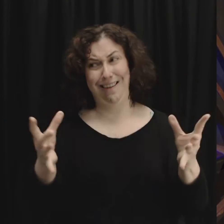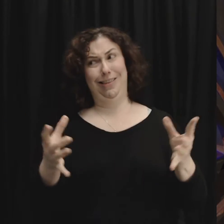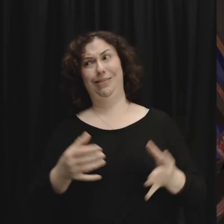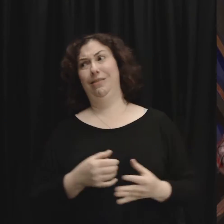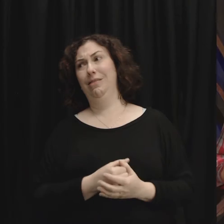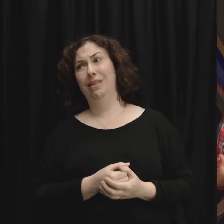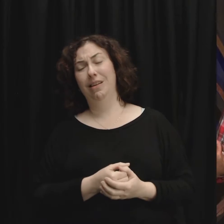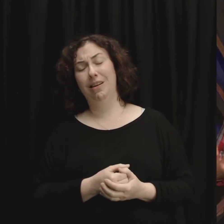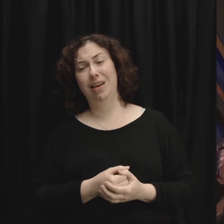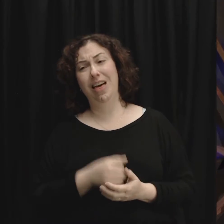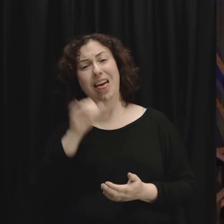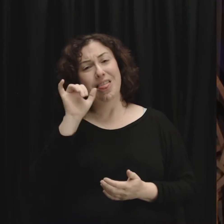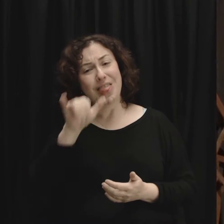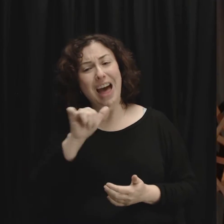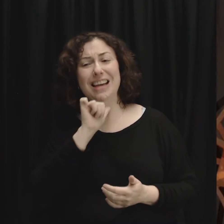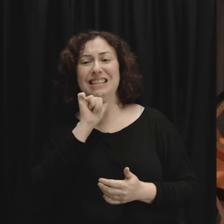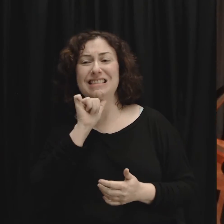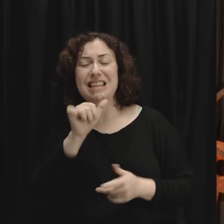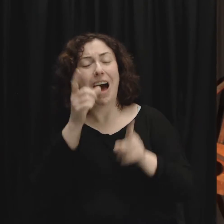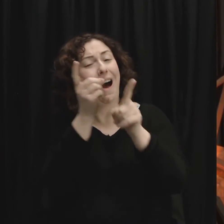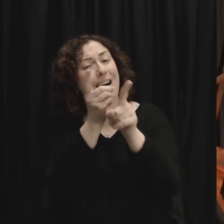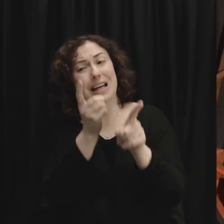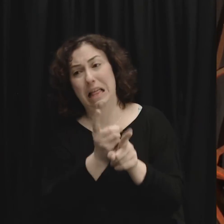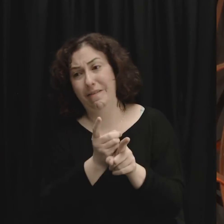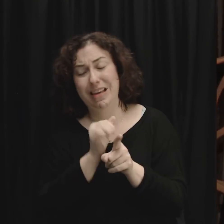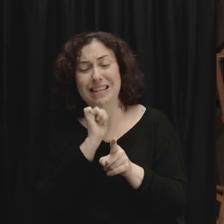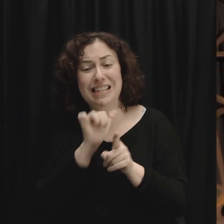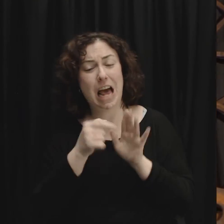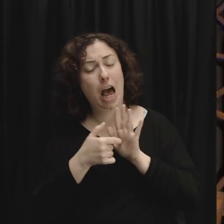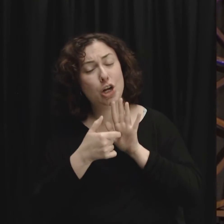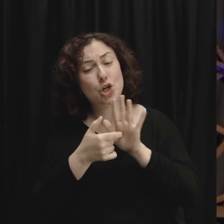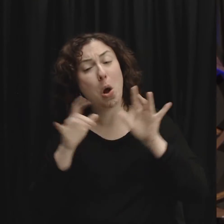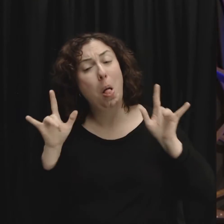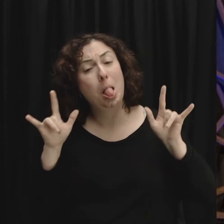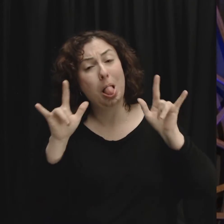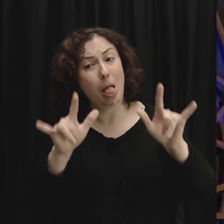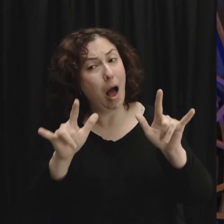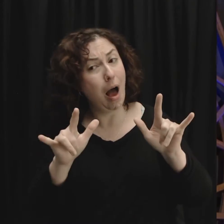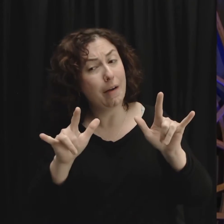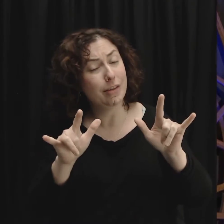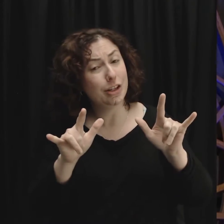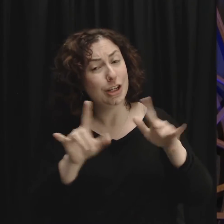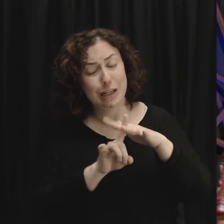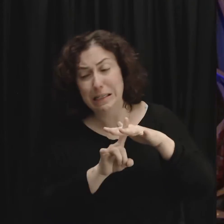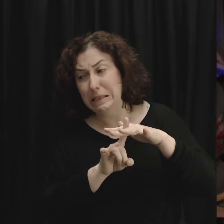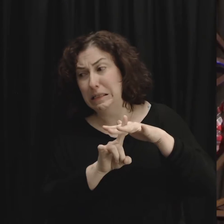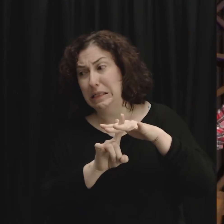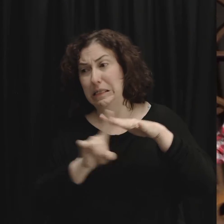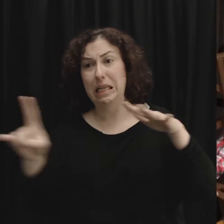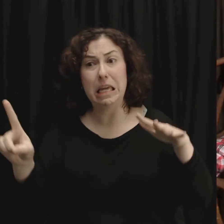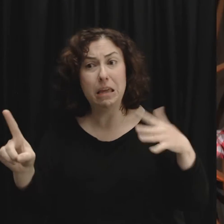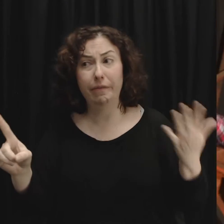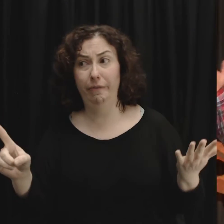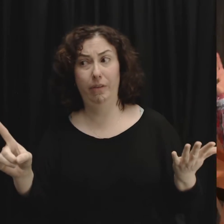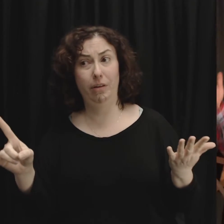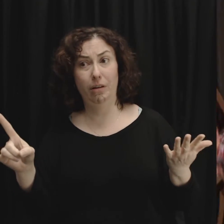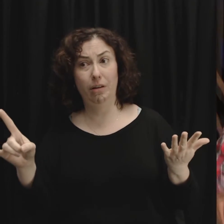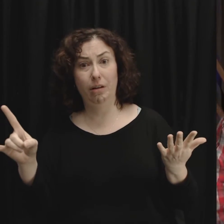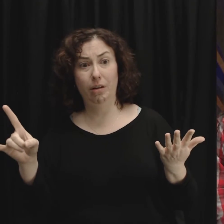that is not the loving thing to do to just walk away from your church family and your spiritual leaders who have prayed for you who have invested